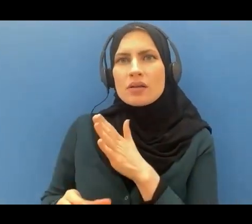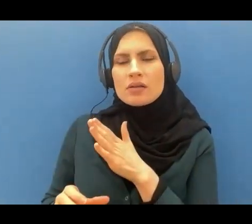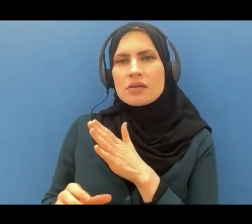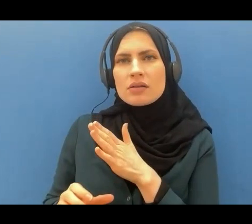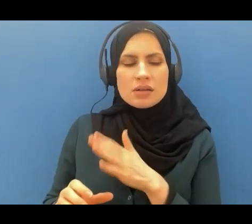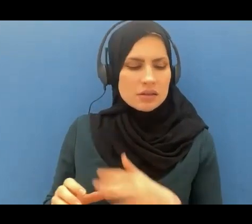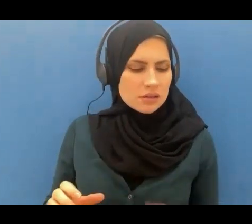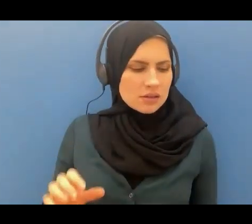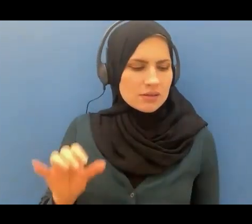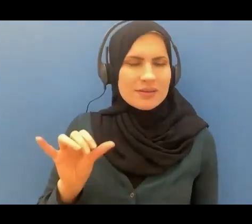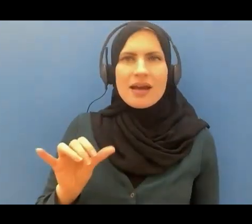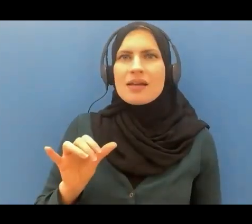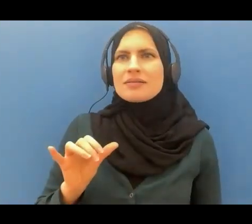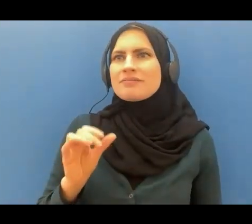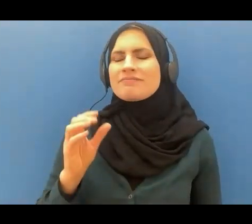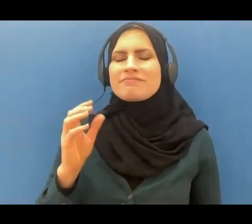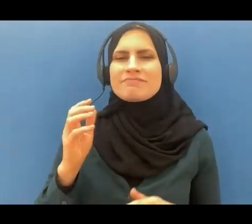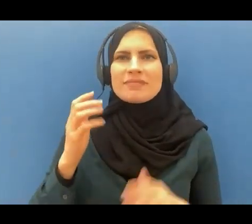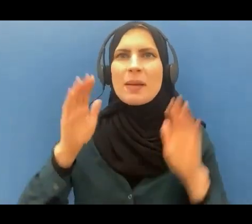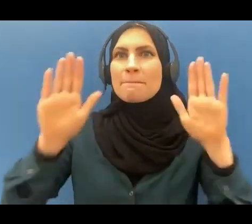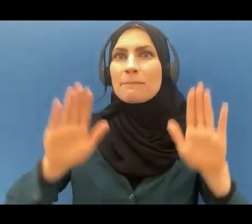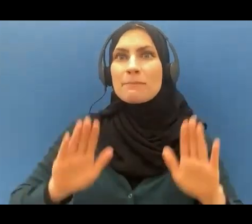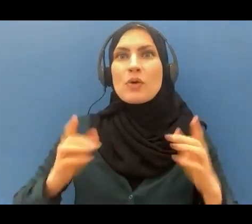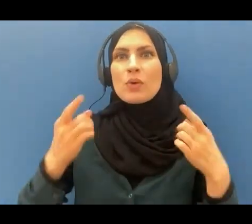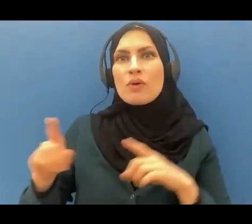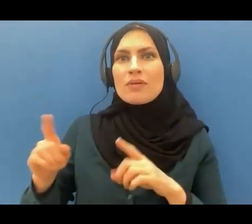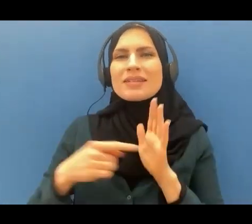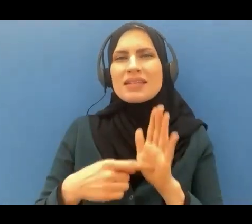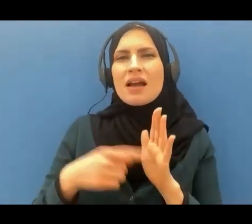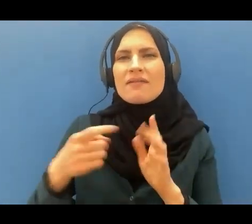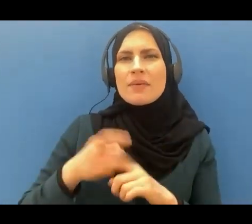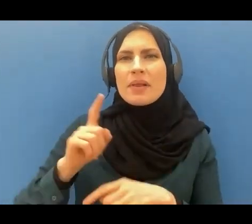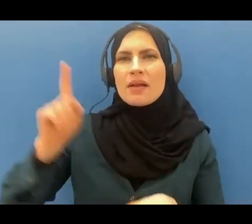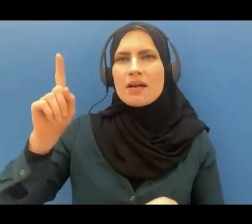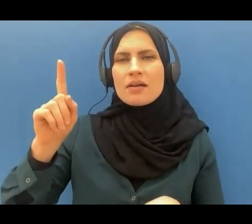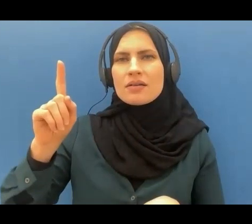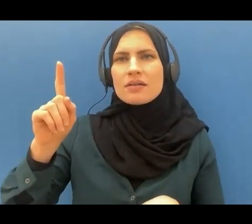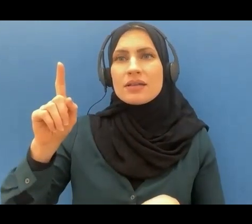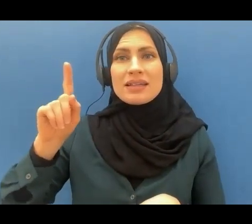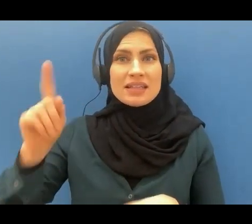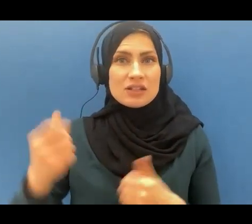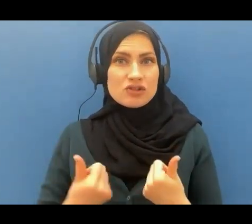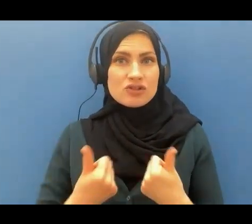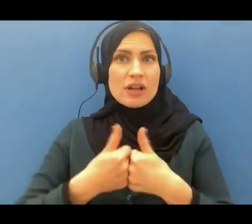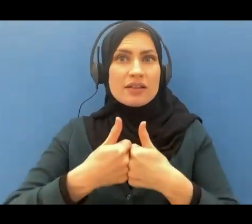miraculous signs from Allah with which he challenges the Arab